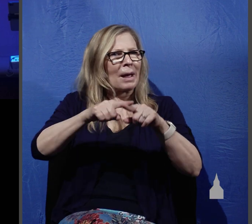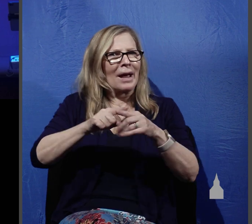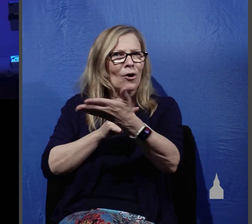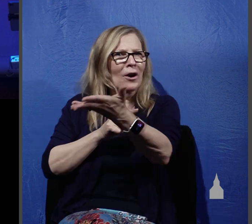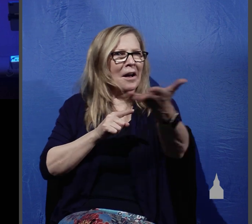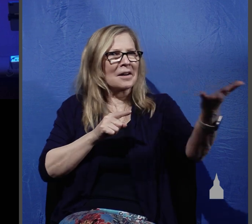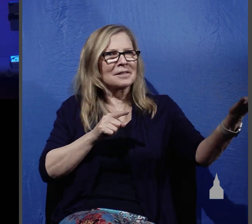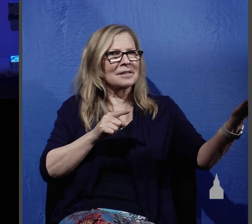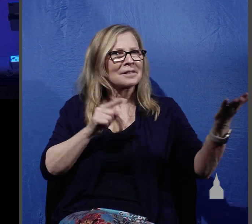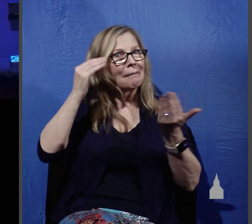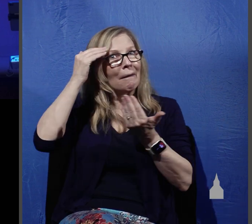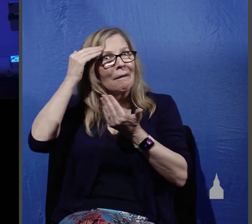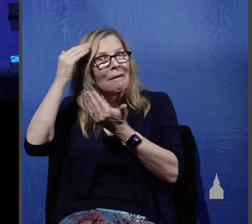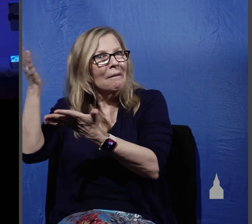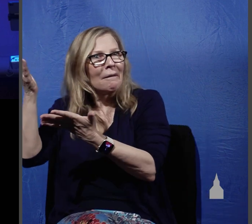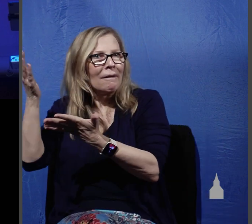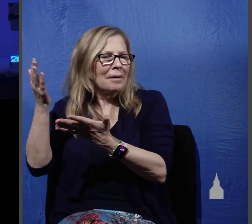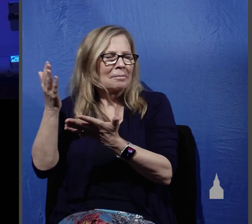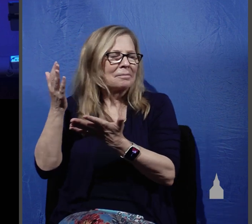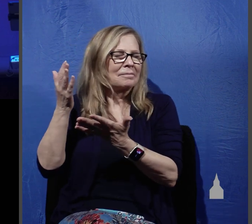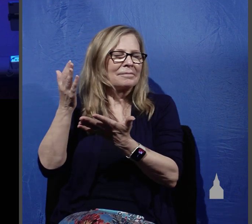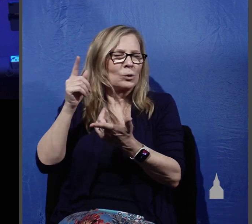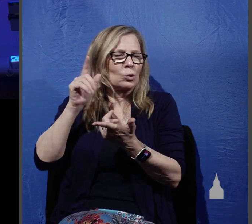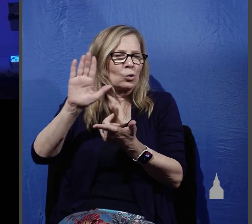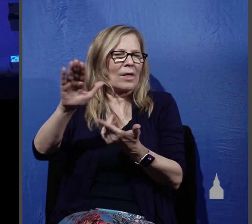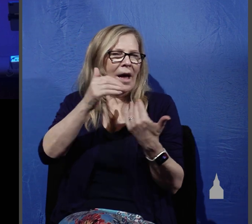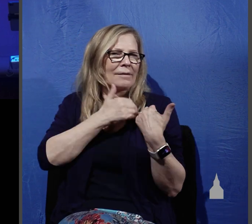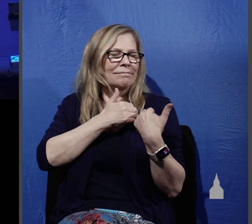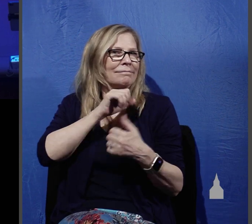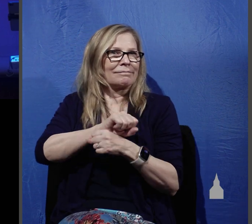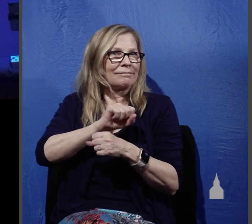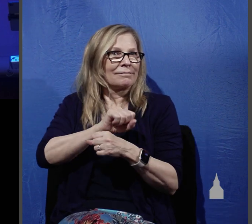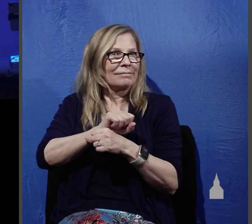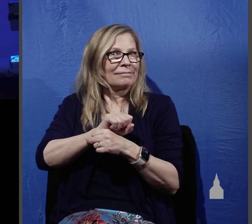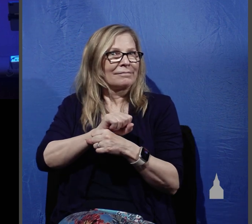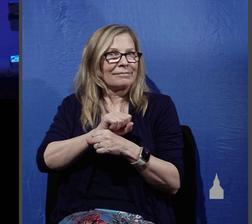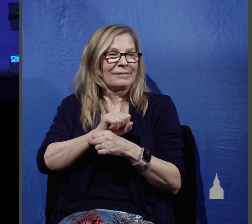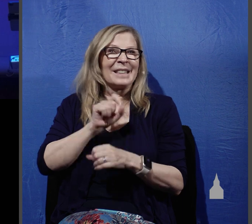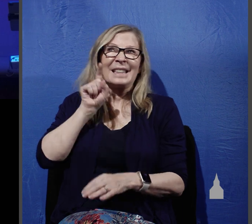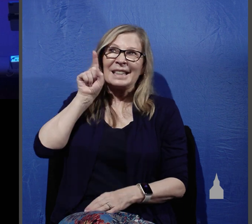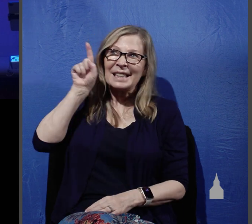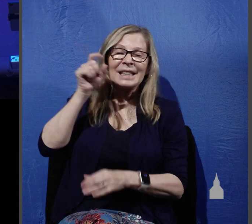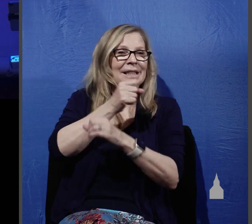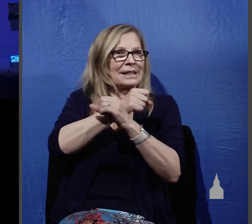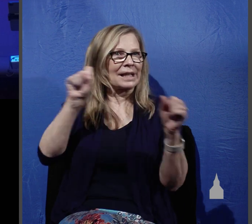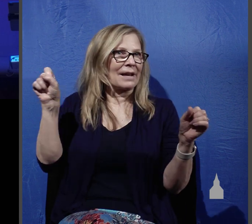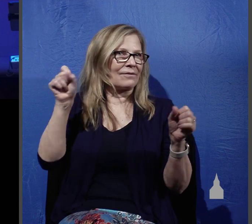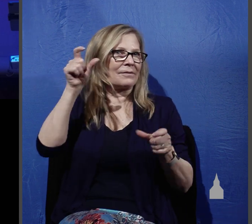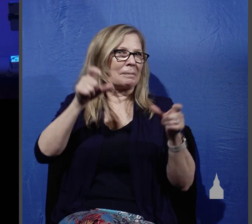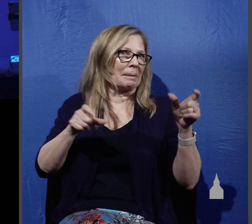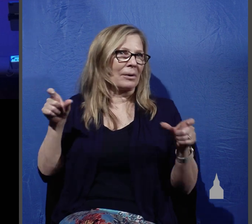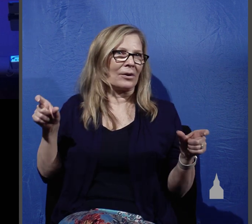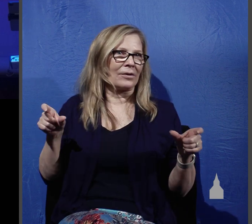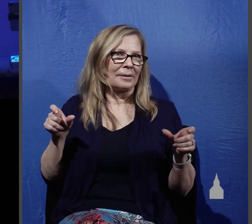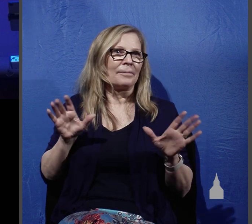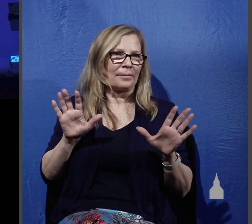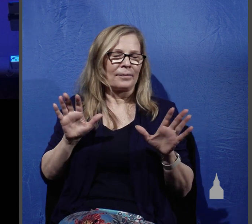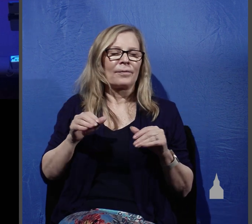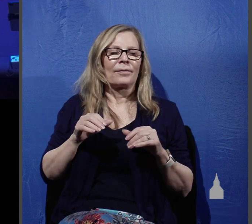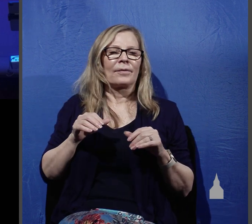obedient to the task of evangelism to save people now we do know this we do know that